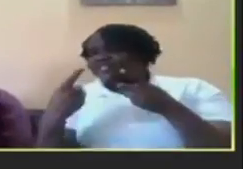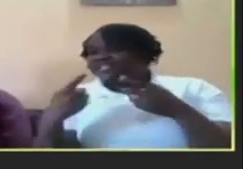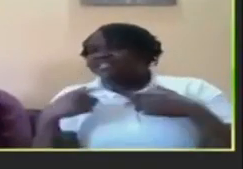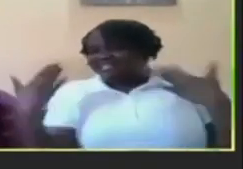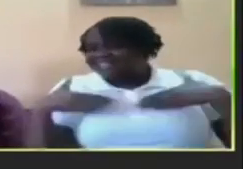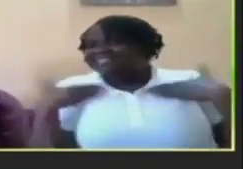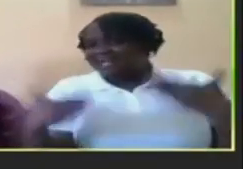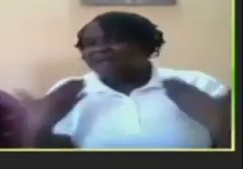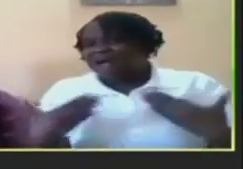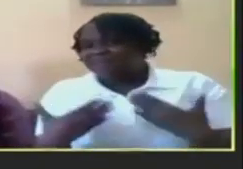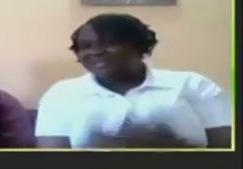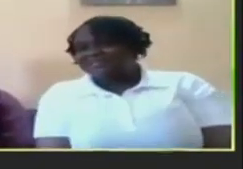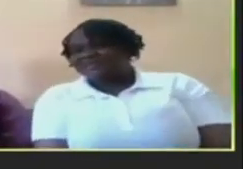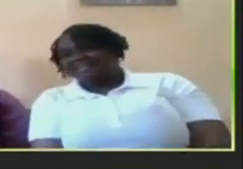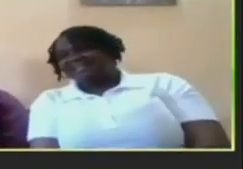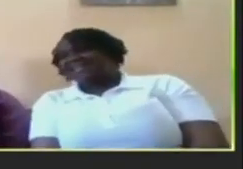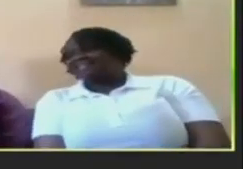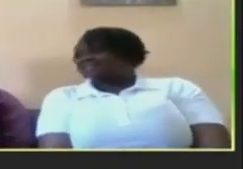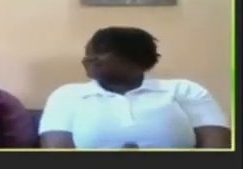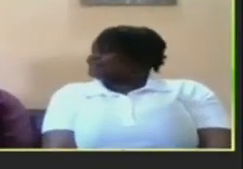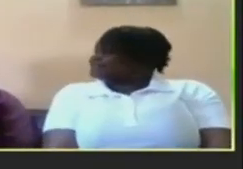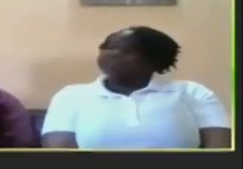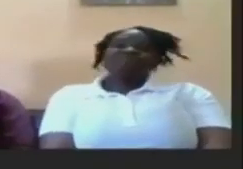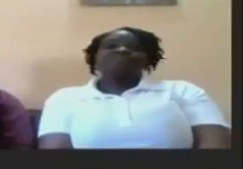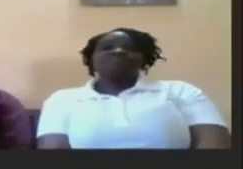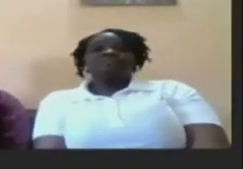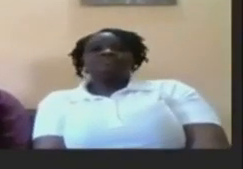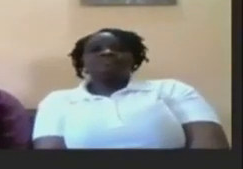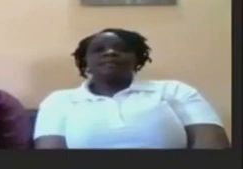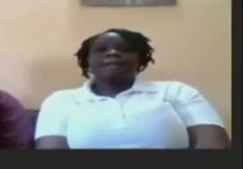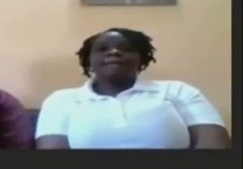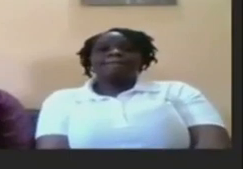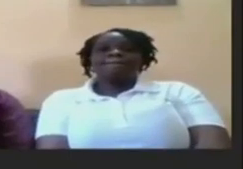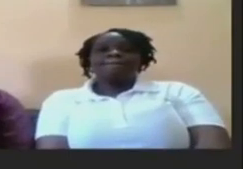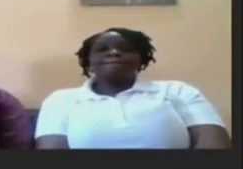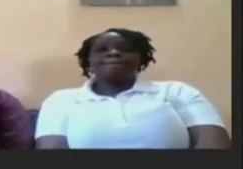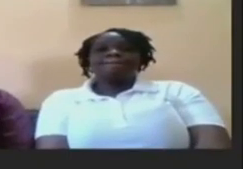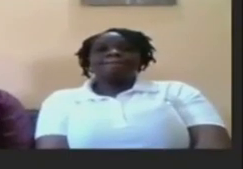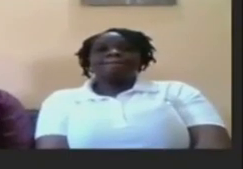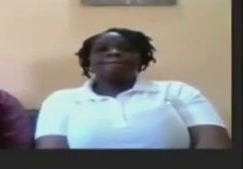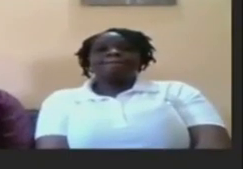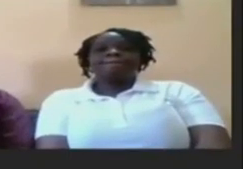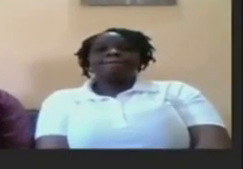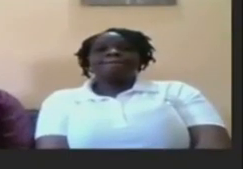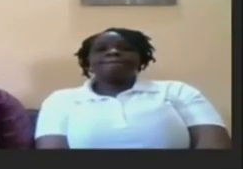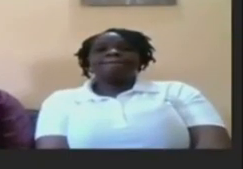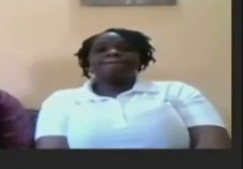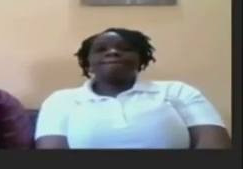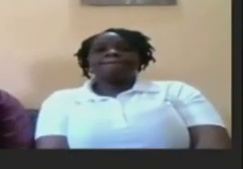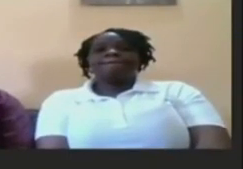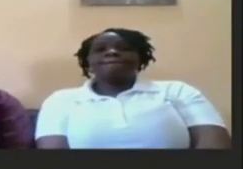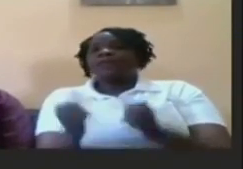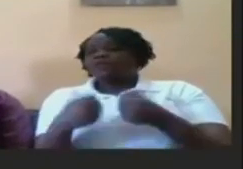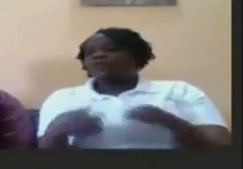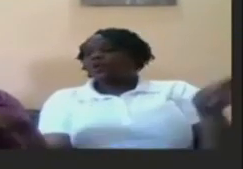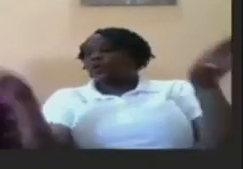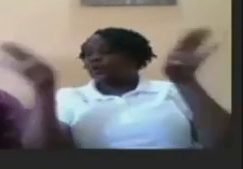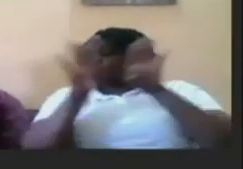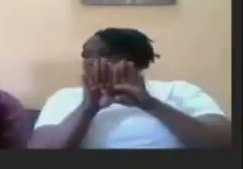says that i'm happy as well okay okay and um i want you to actually close off and sign so i will close off